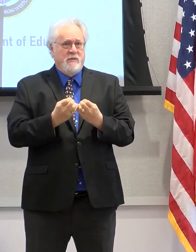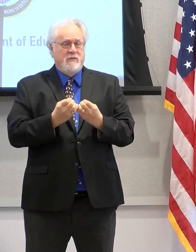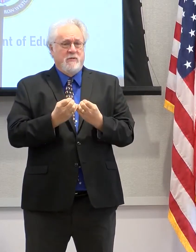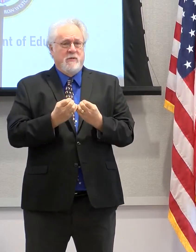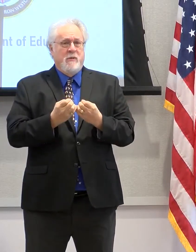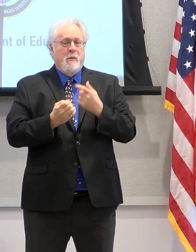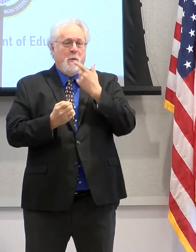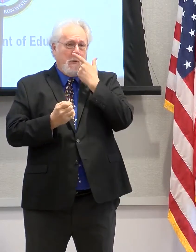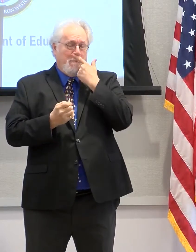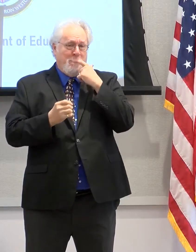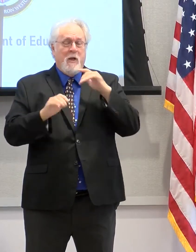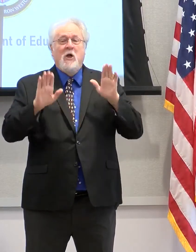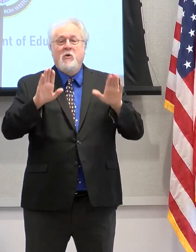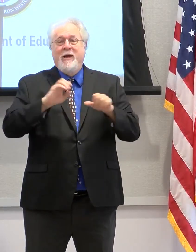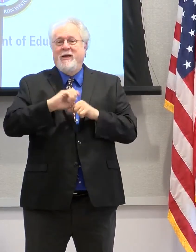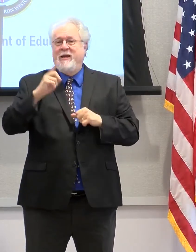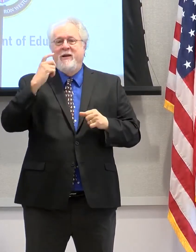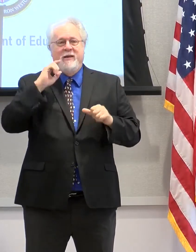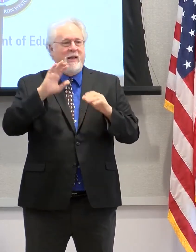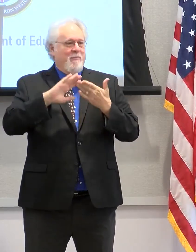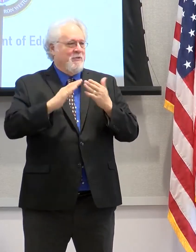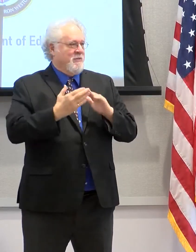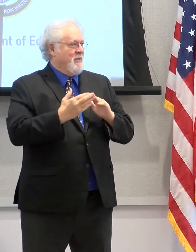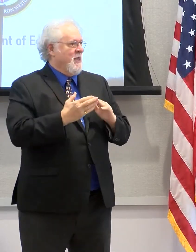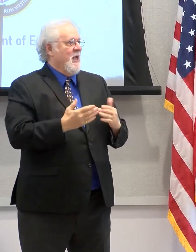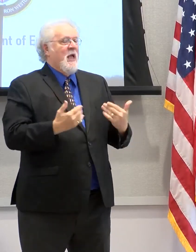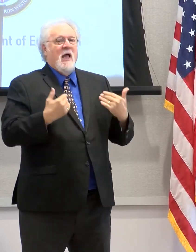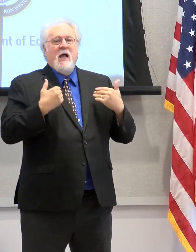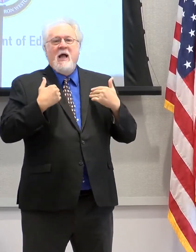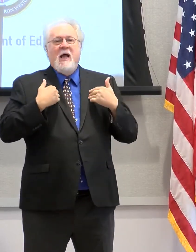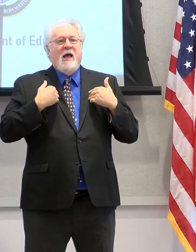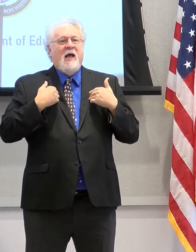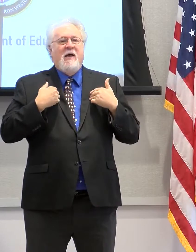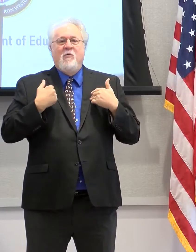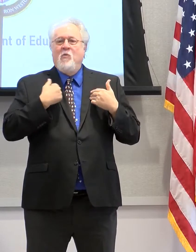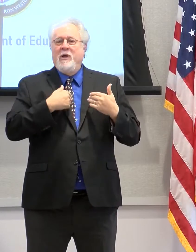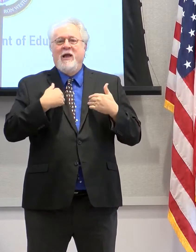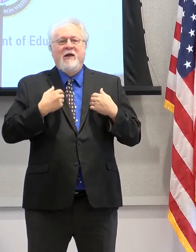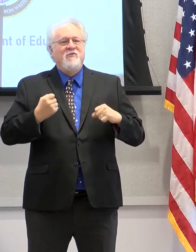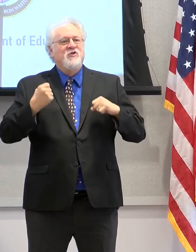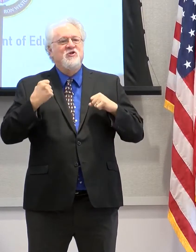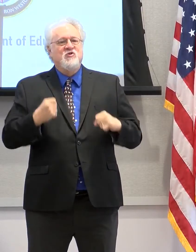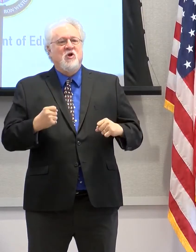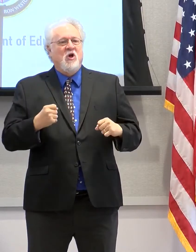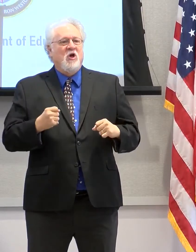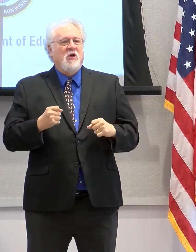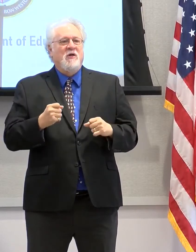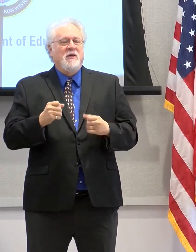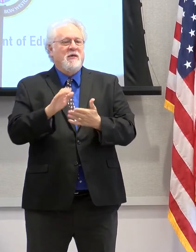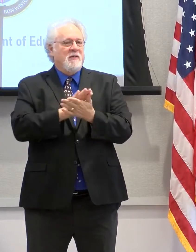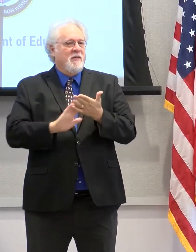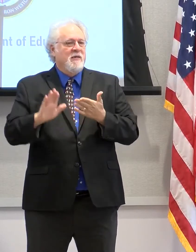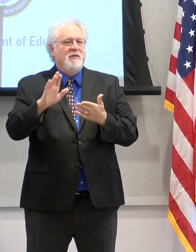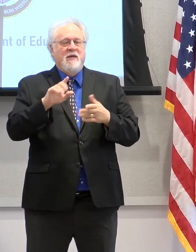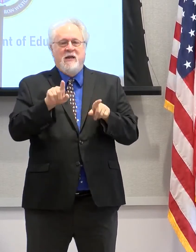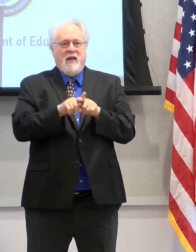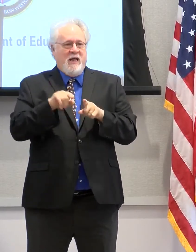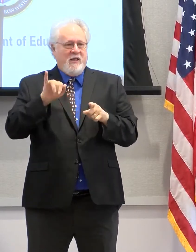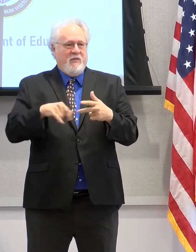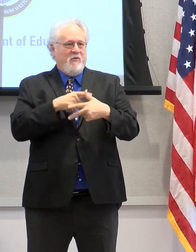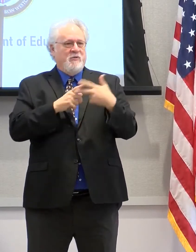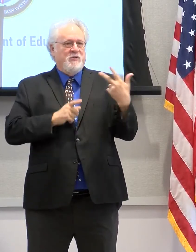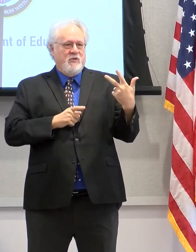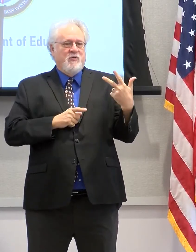great to be in a capital city where you have such strong institutions as these three